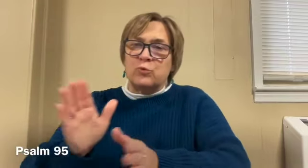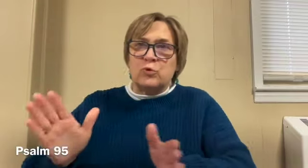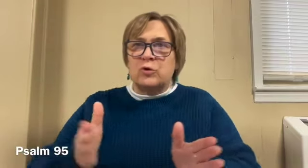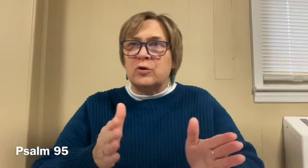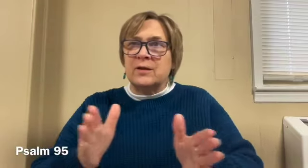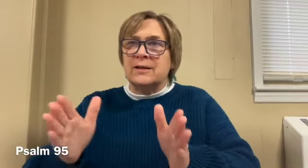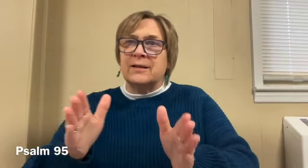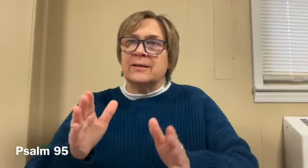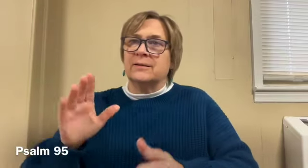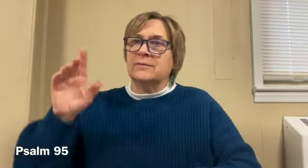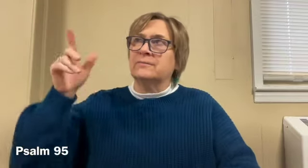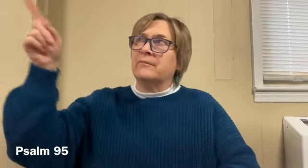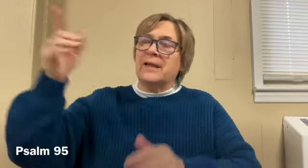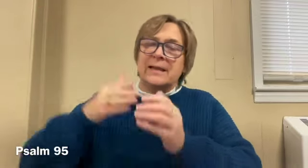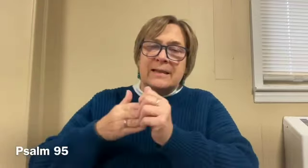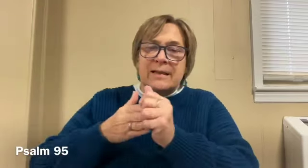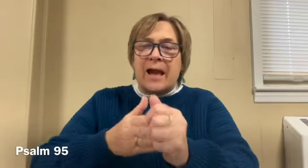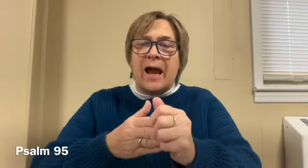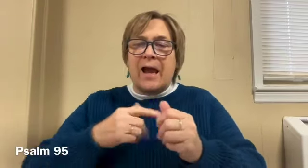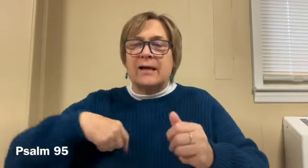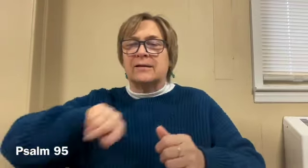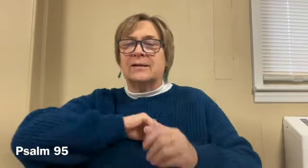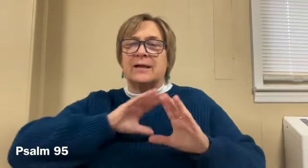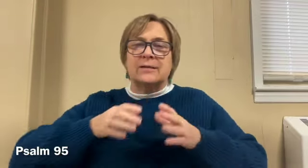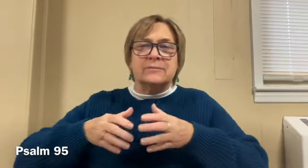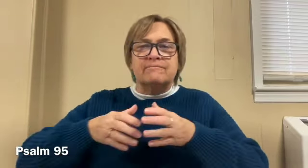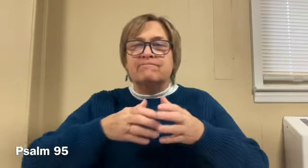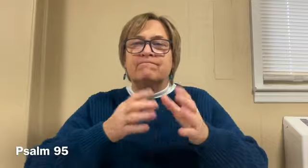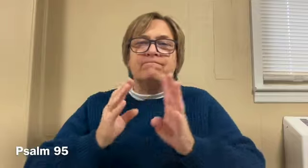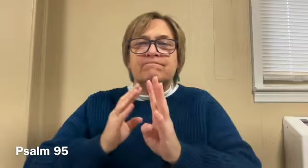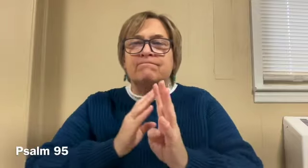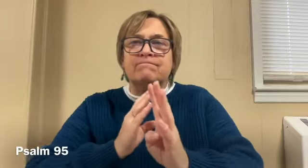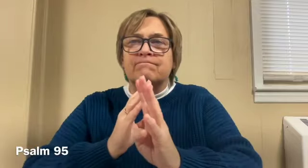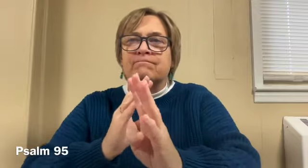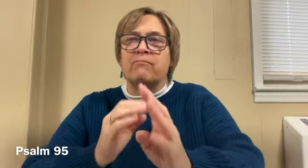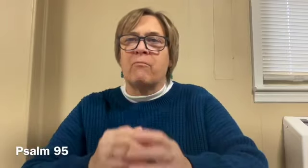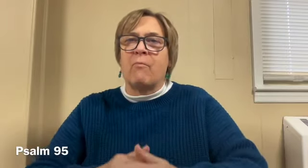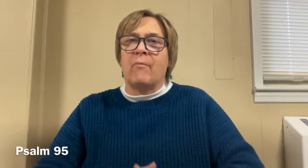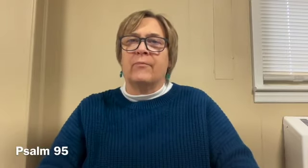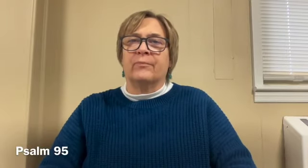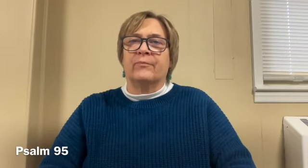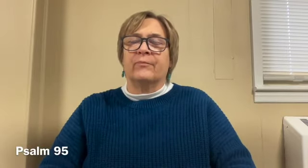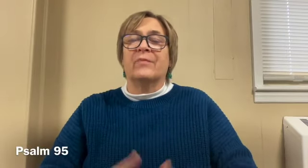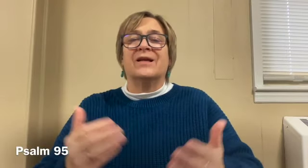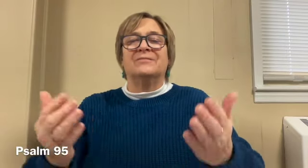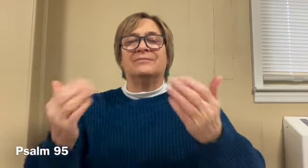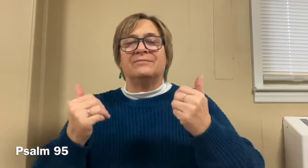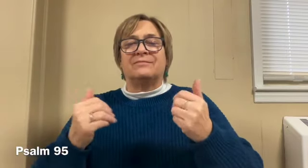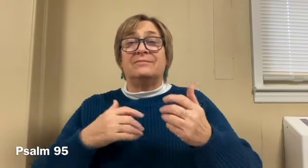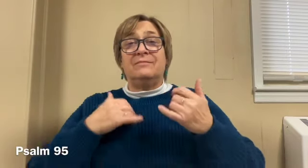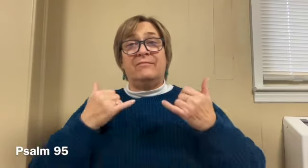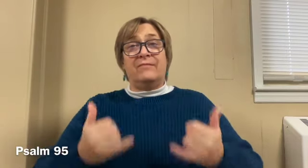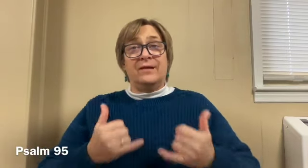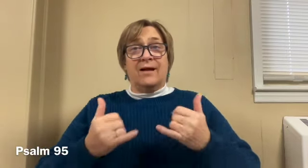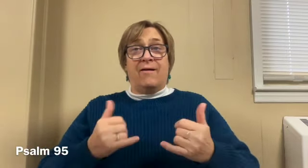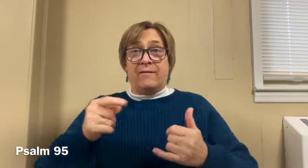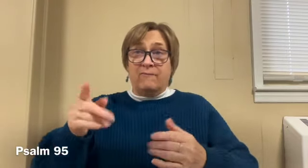flock he guides if today